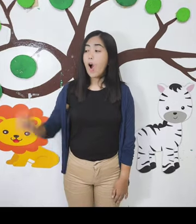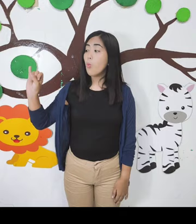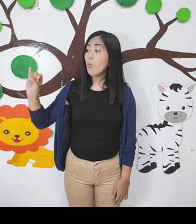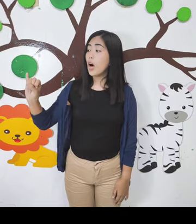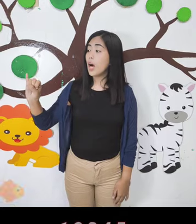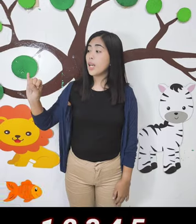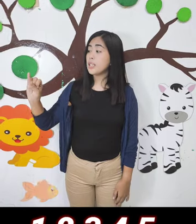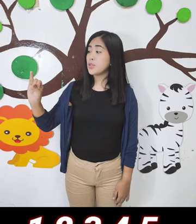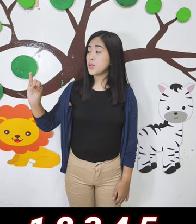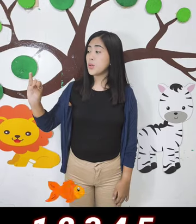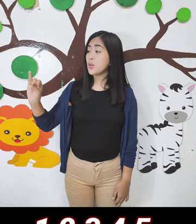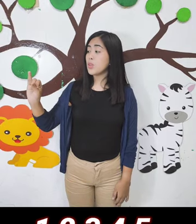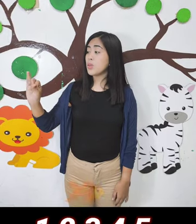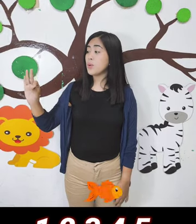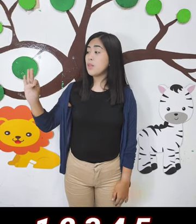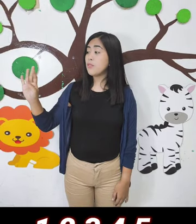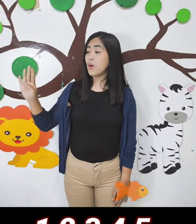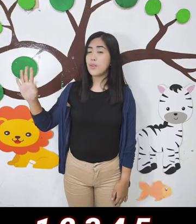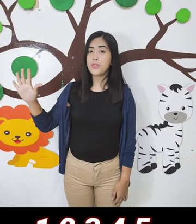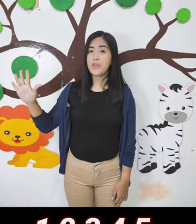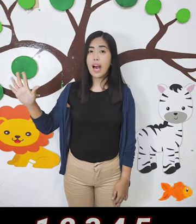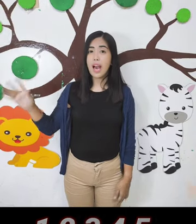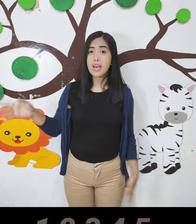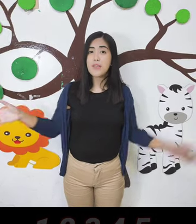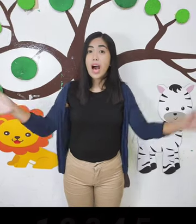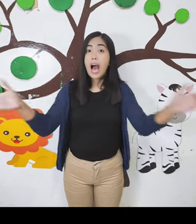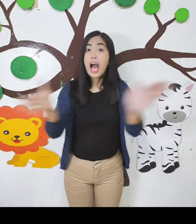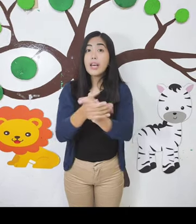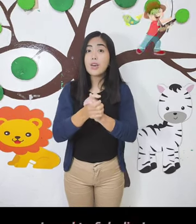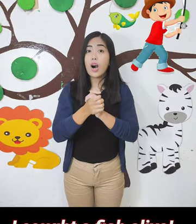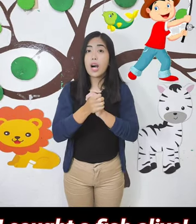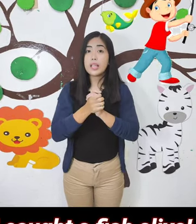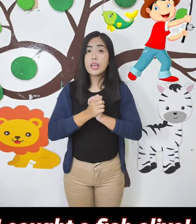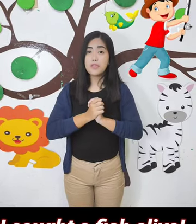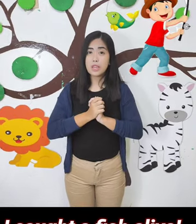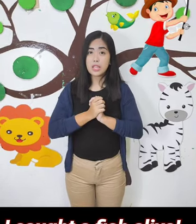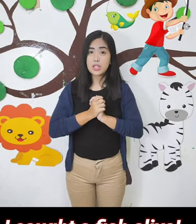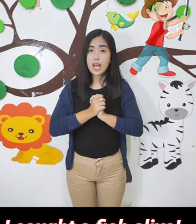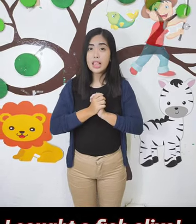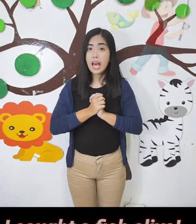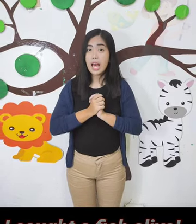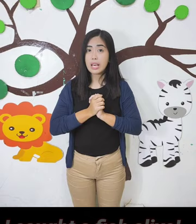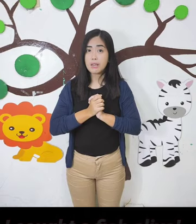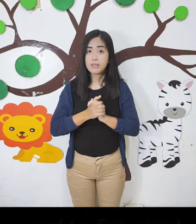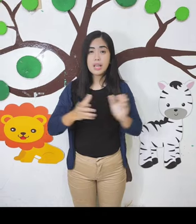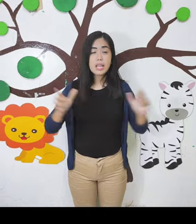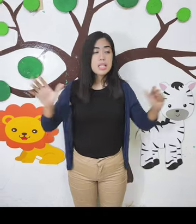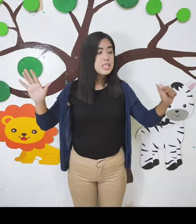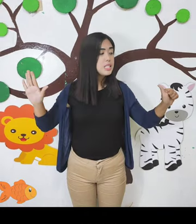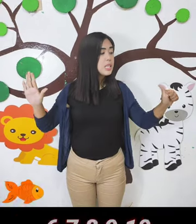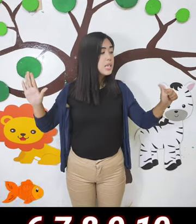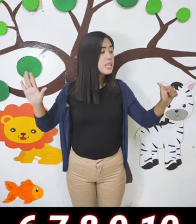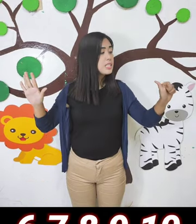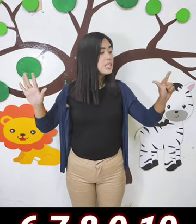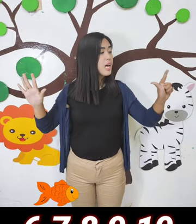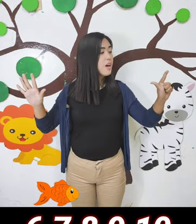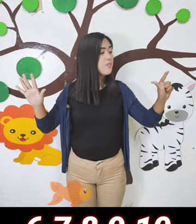1, 2, 3, 4, 5, I caught a fish alive. 6, 7,